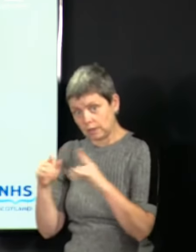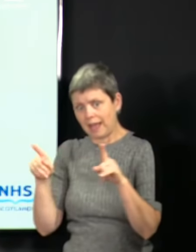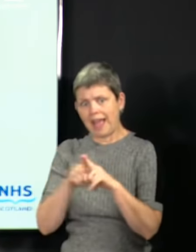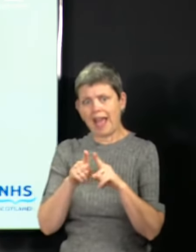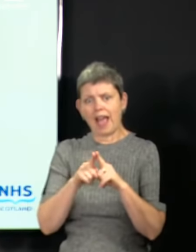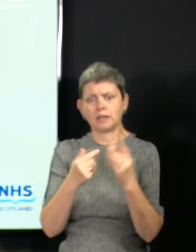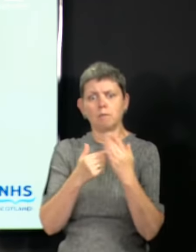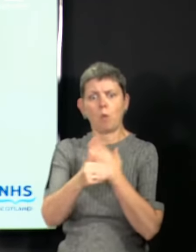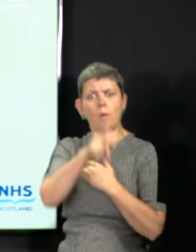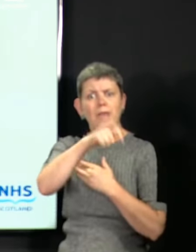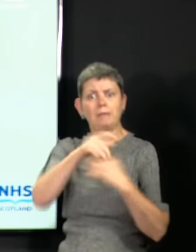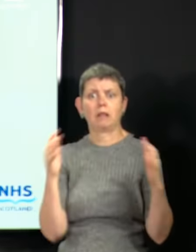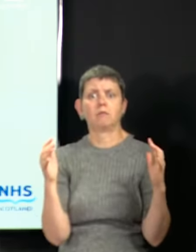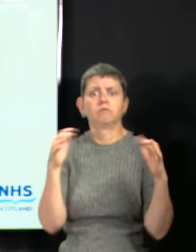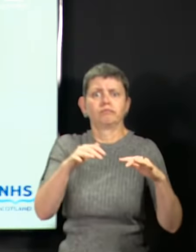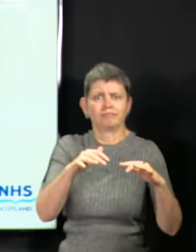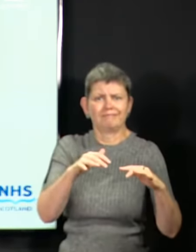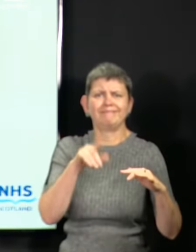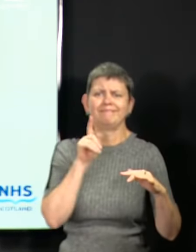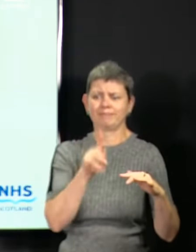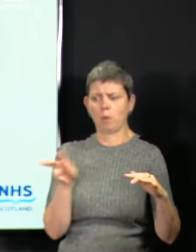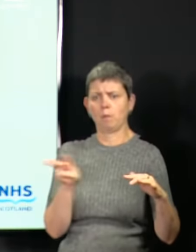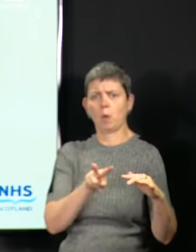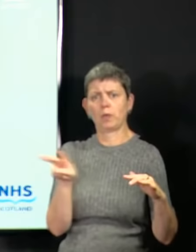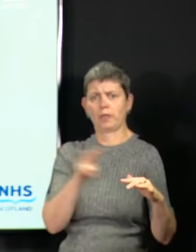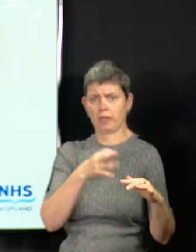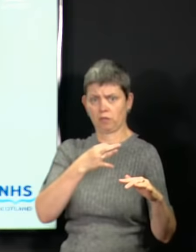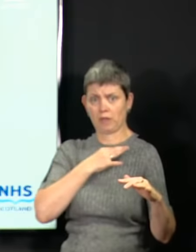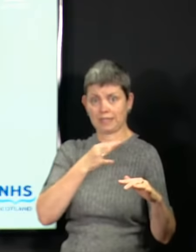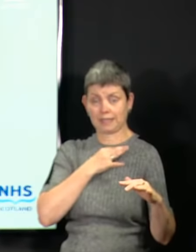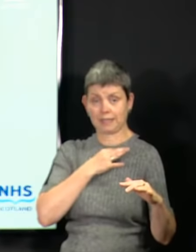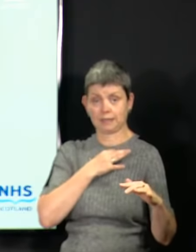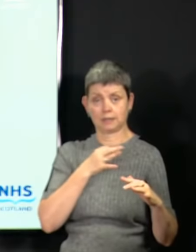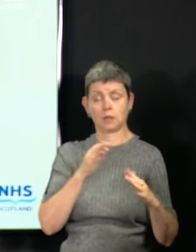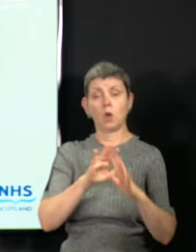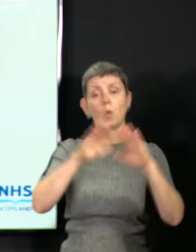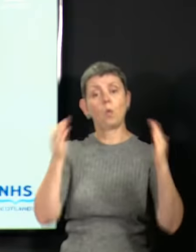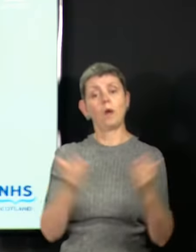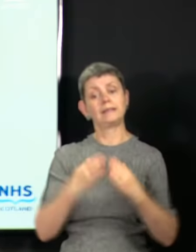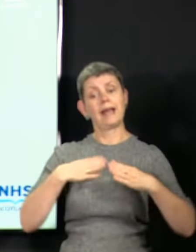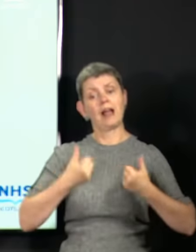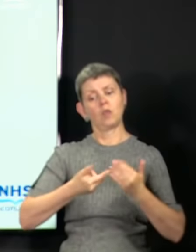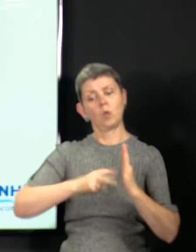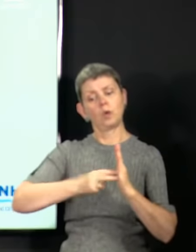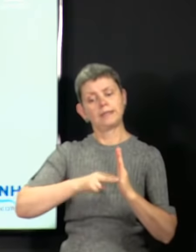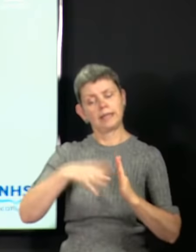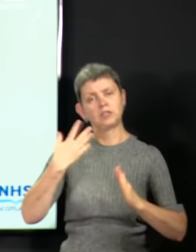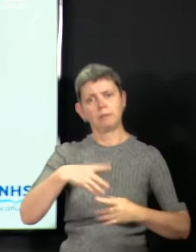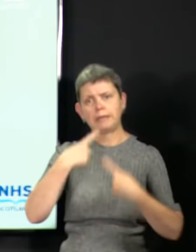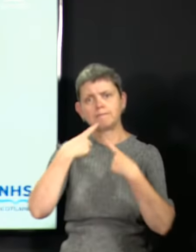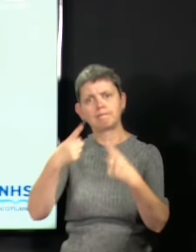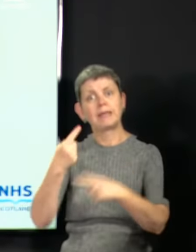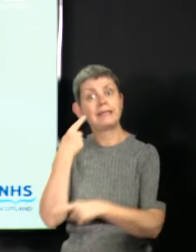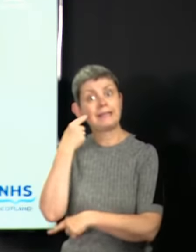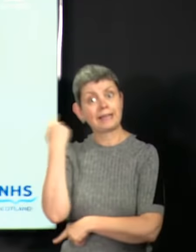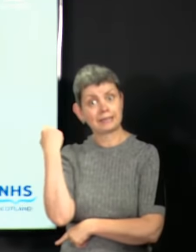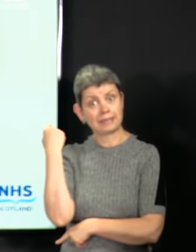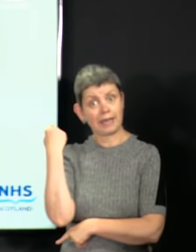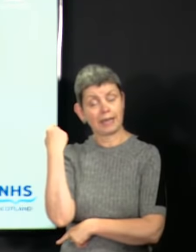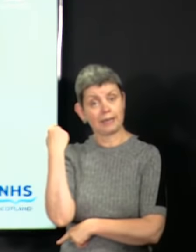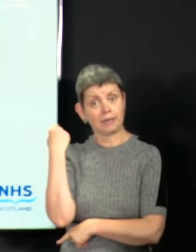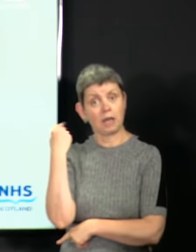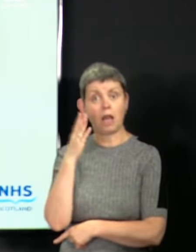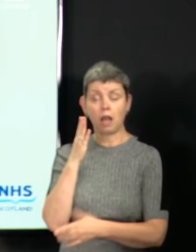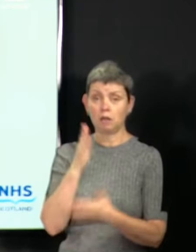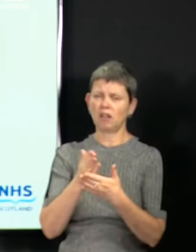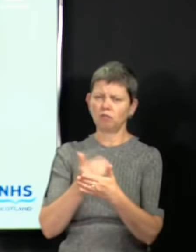followed this pandemic. The World Health Organization gave a press conference yesterday, one of their regular press conferences, and I would commend it to